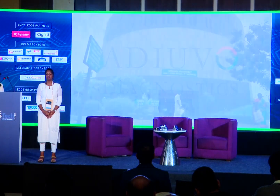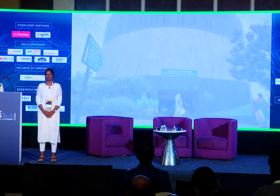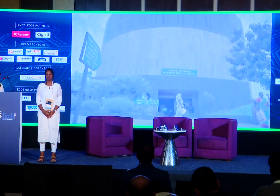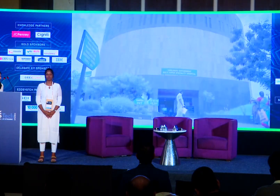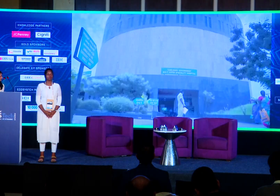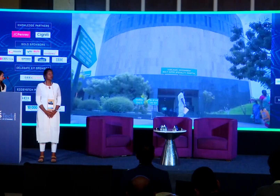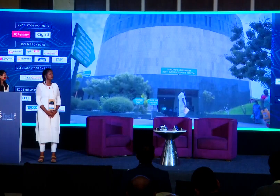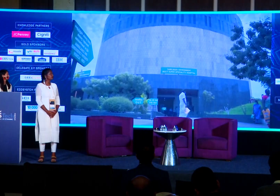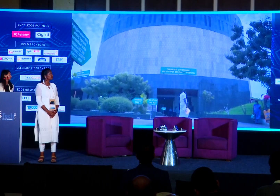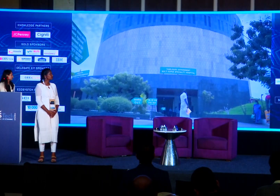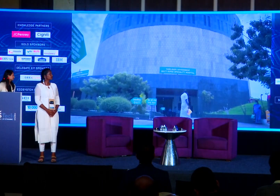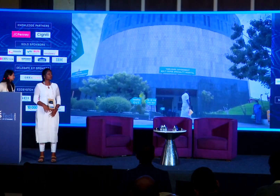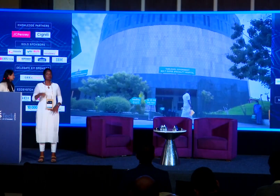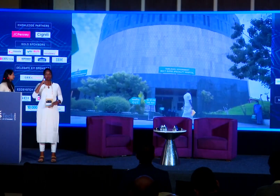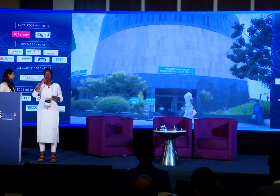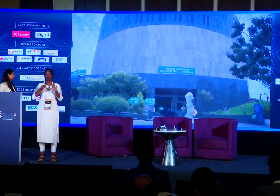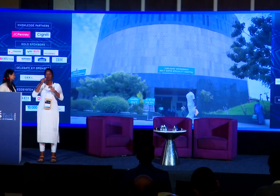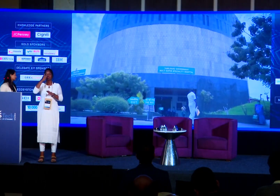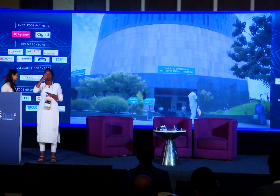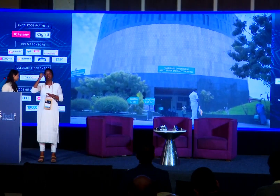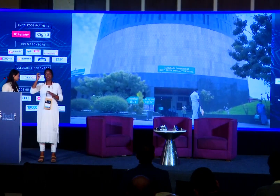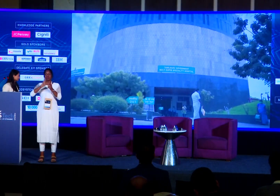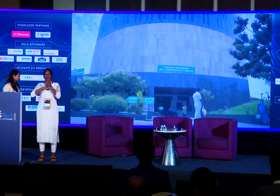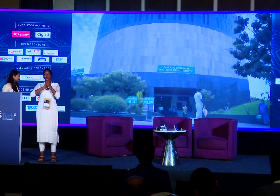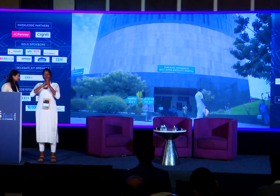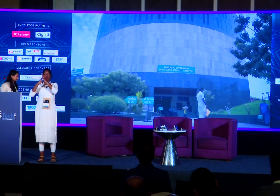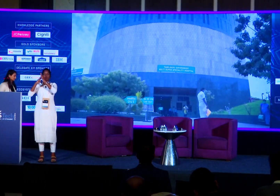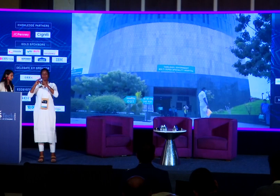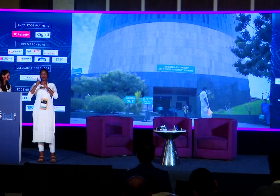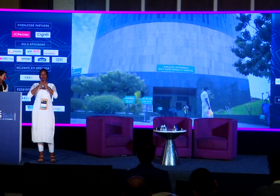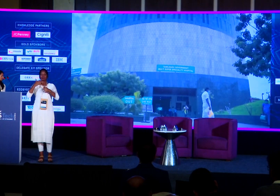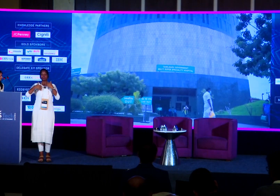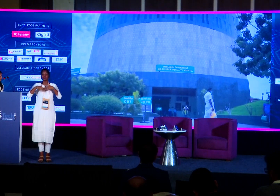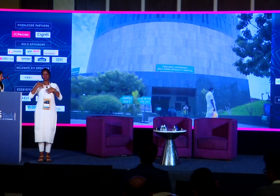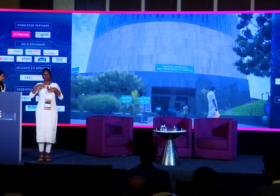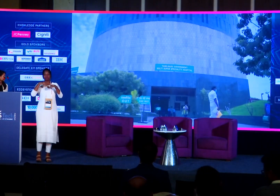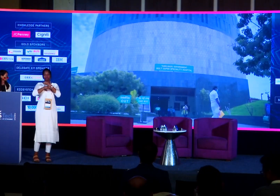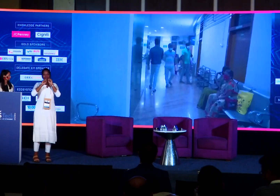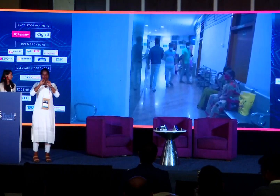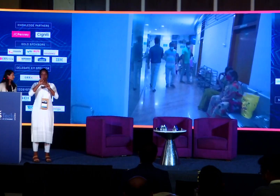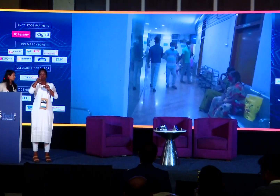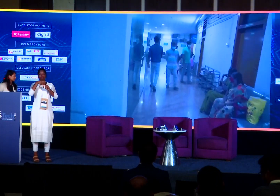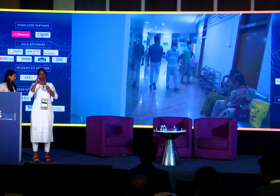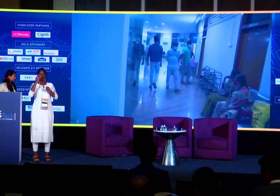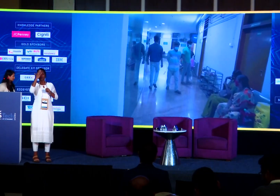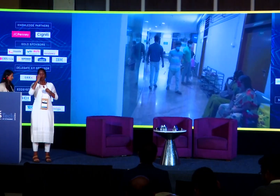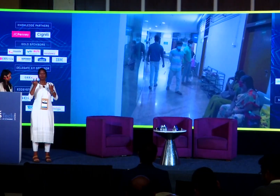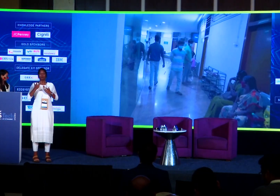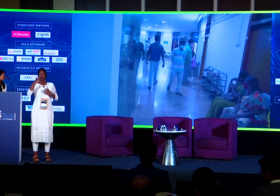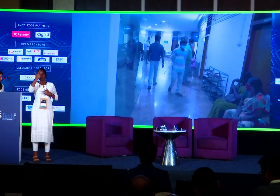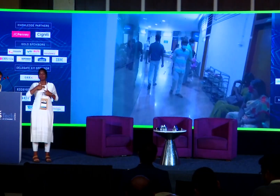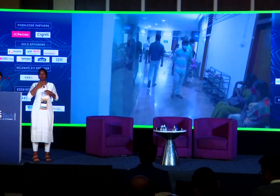Globally, 600 million people suffer from acute, chronic, and traumatic wound. One in four